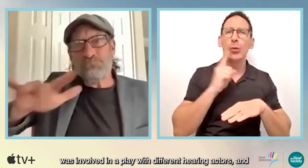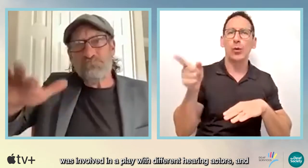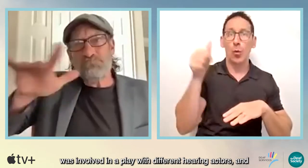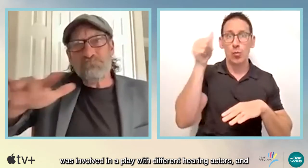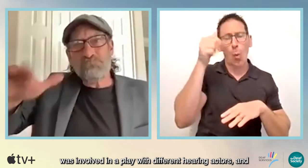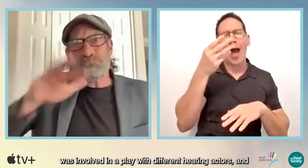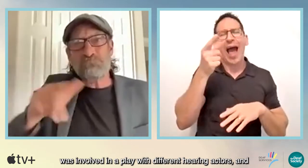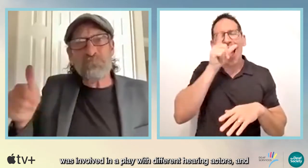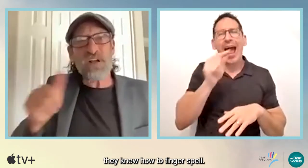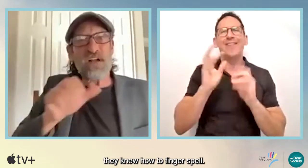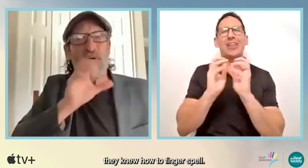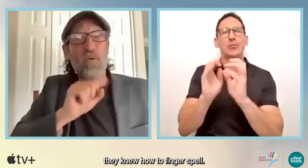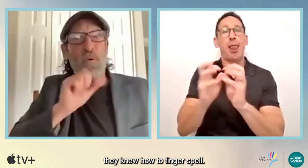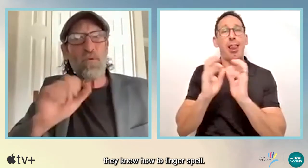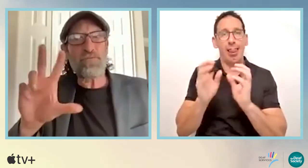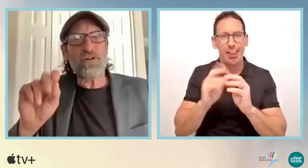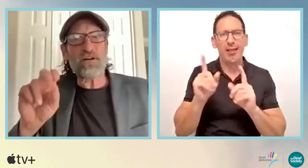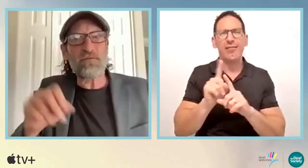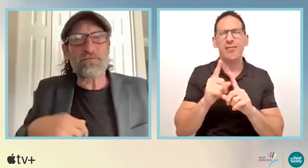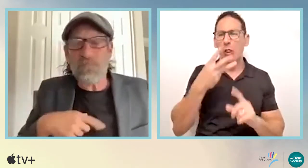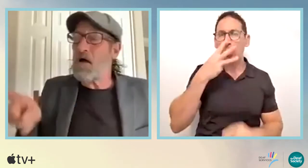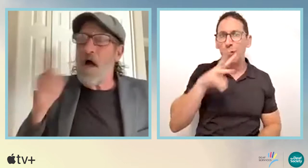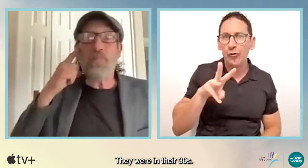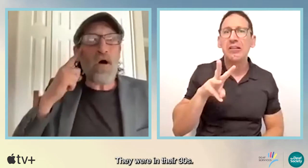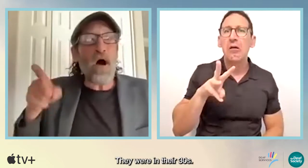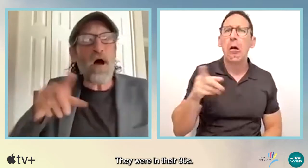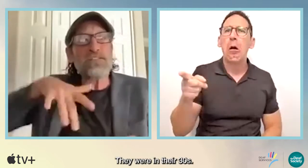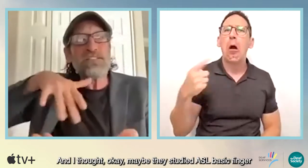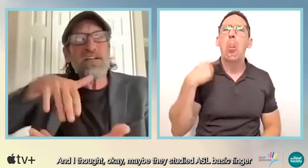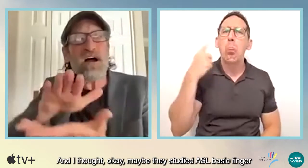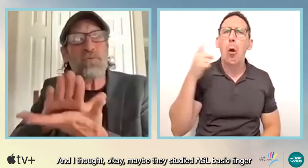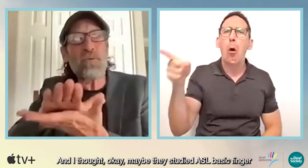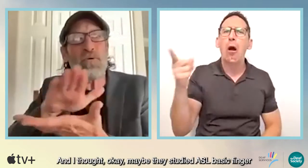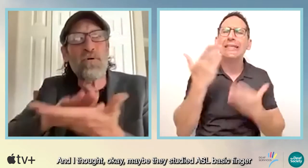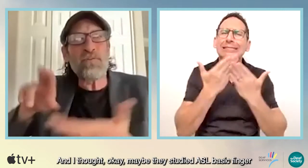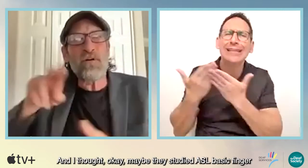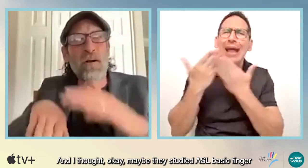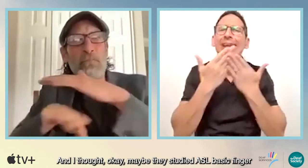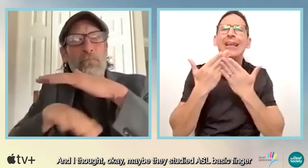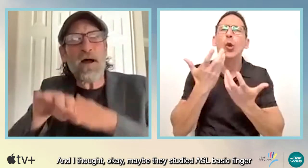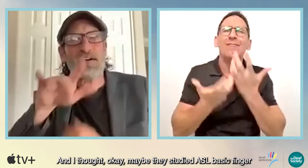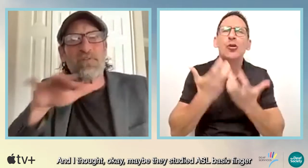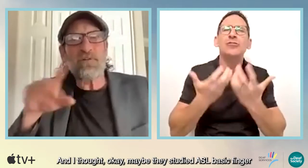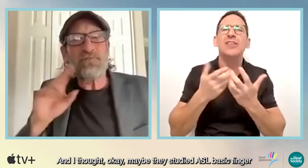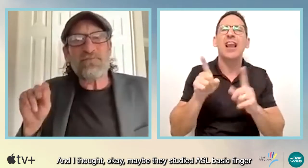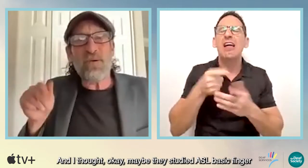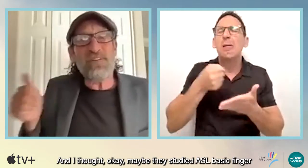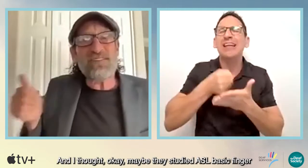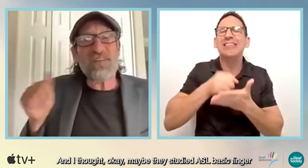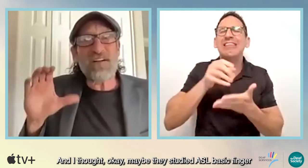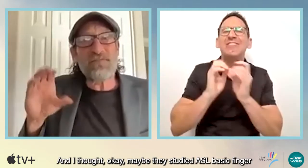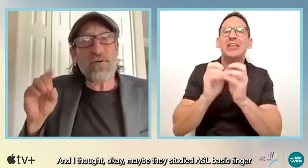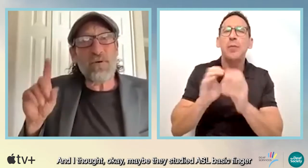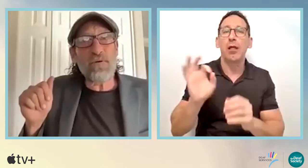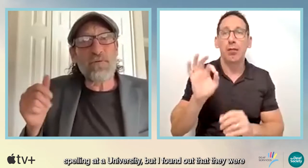different hearing actors and they knew how to fingerspell. They were in their thirties and I thought, okay, maybe they studied ASL,